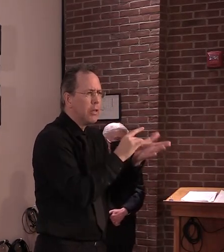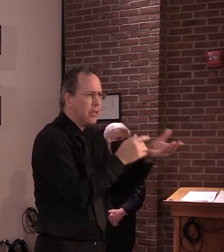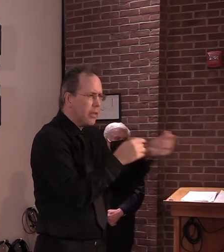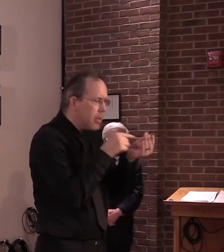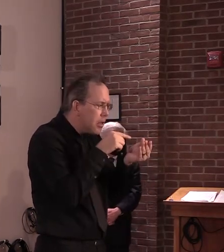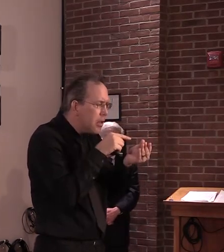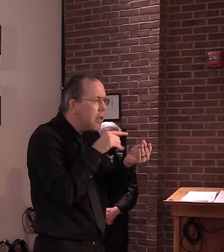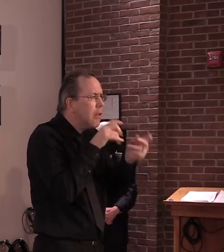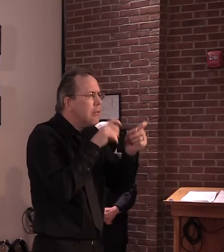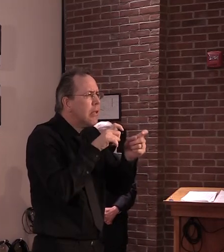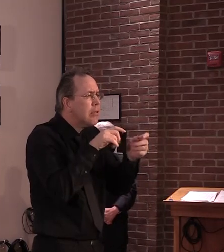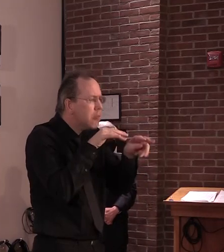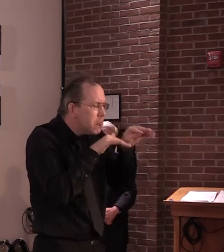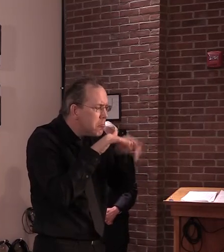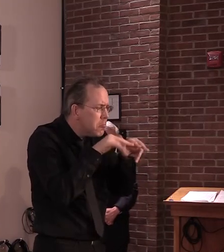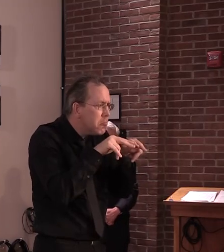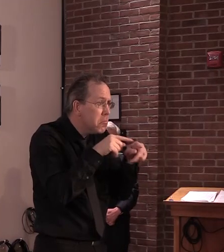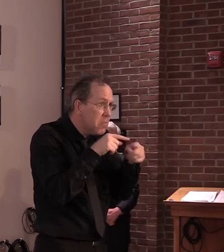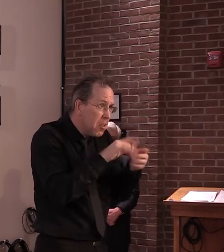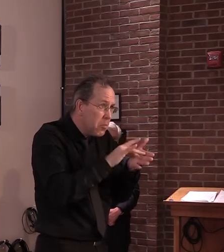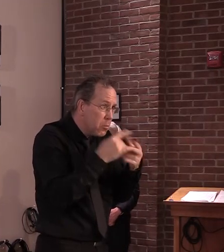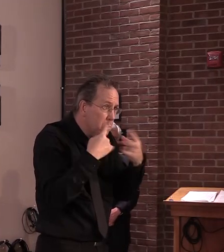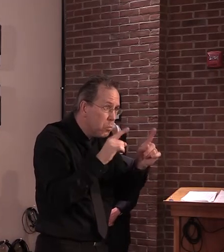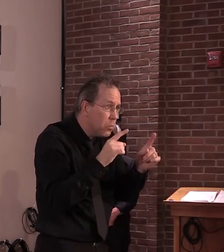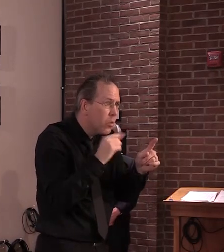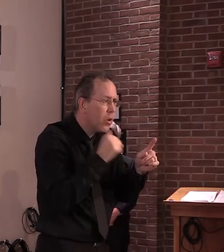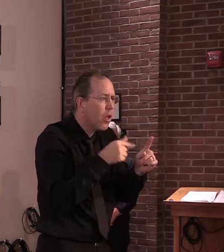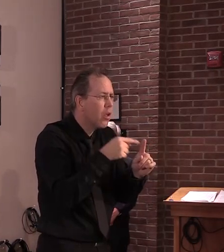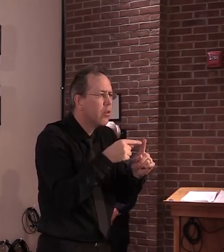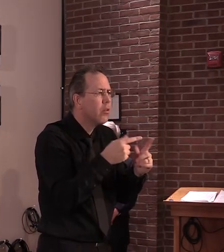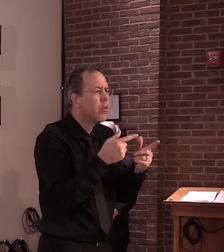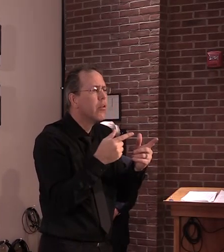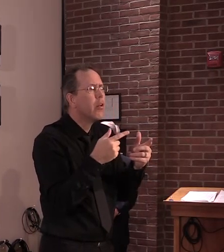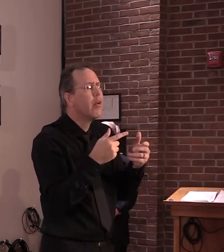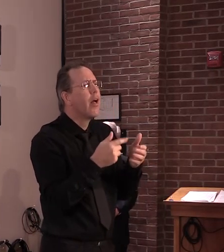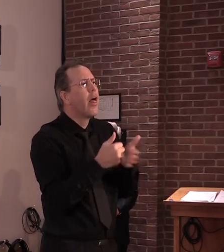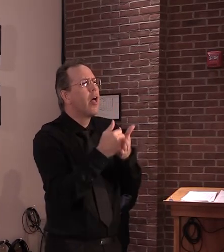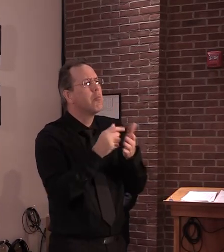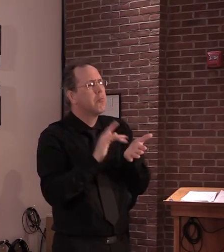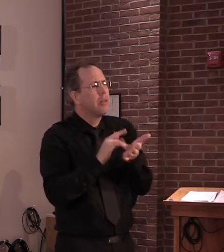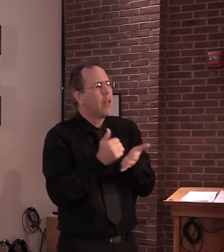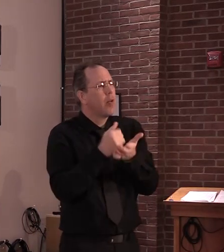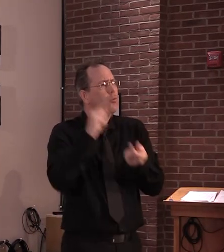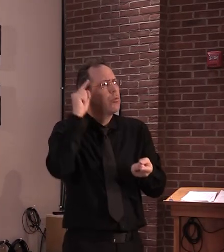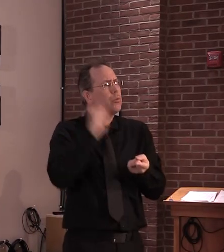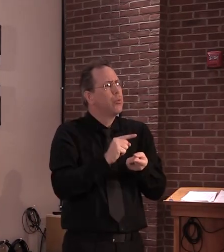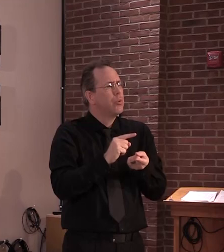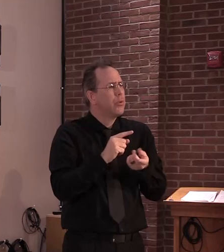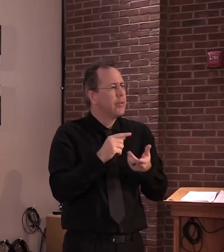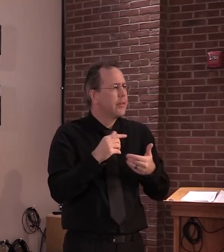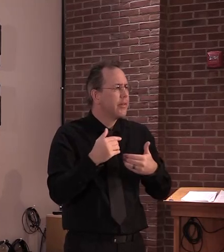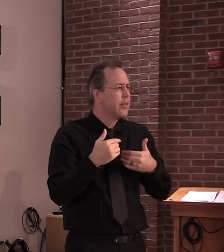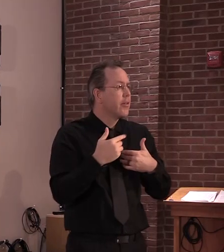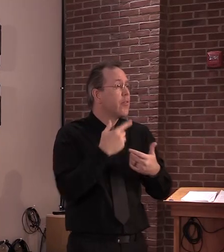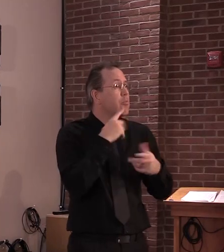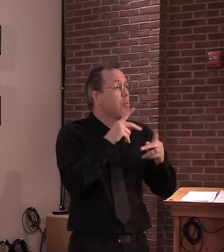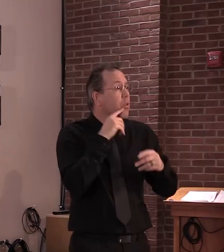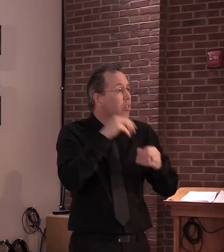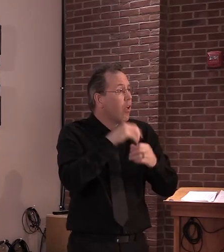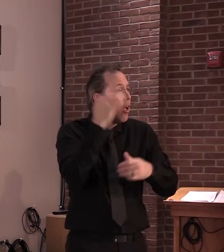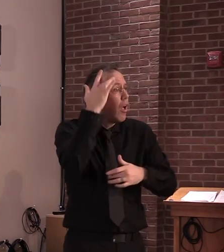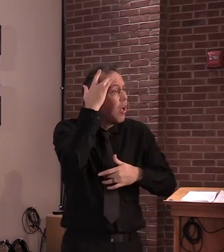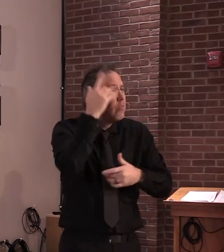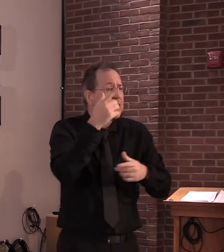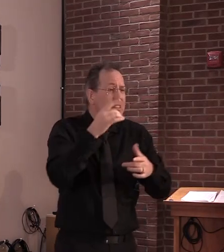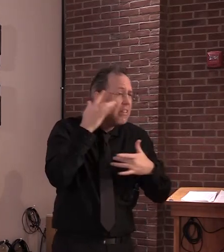shortening the duration of symptoms in people who are hospitalized with severe illness. And so